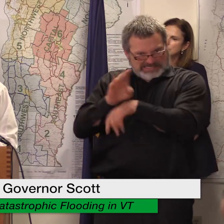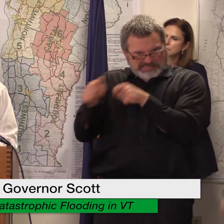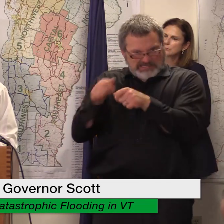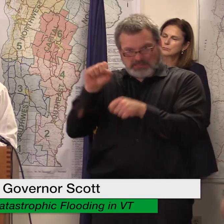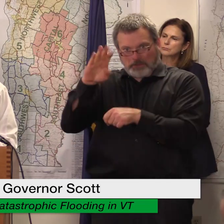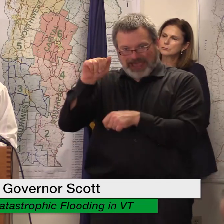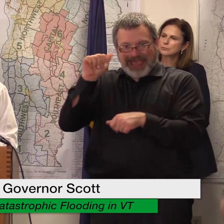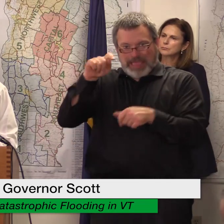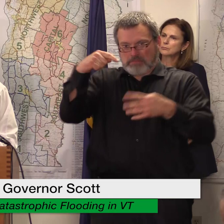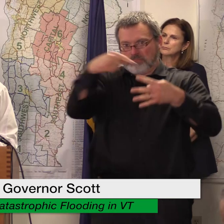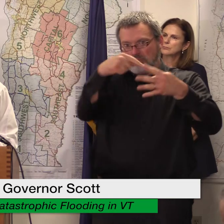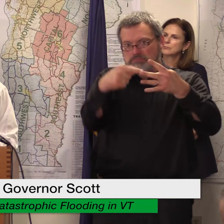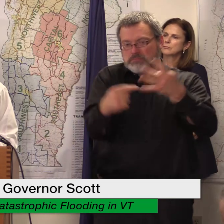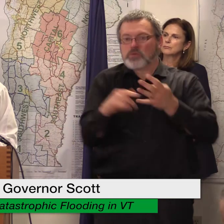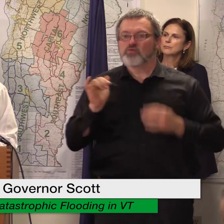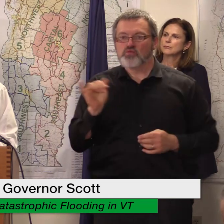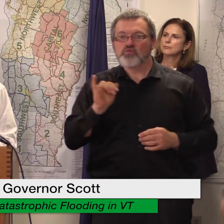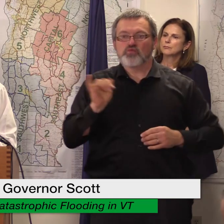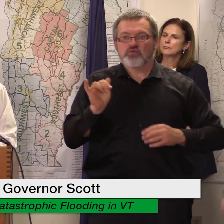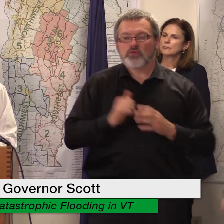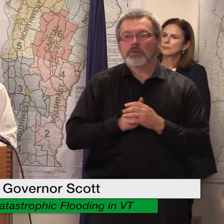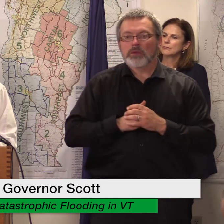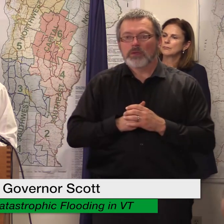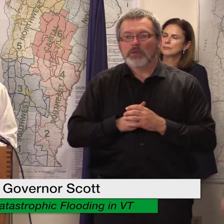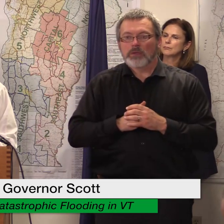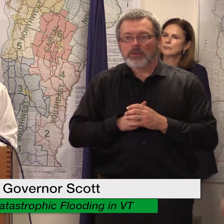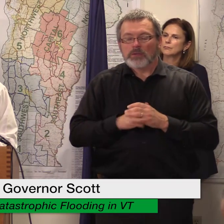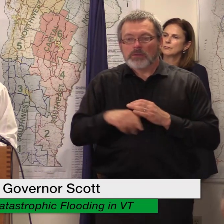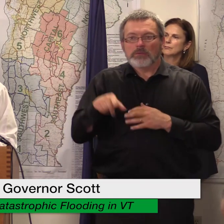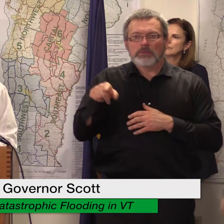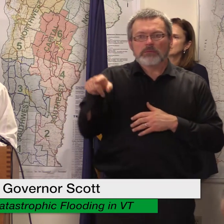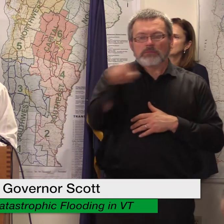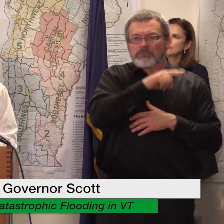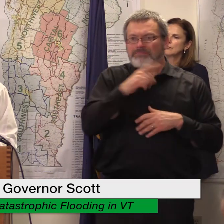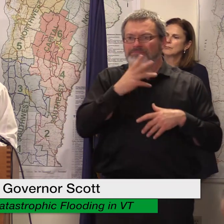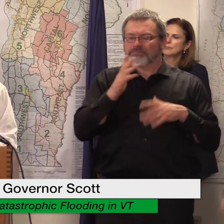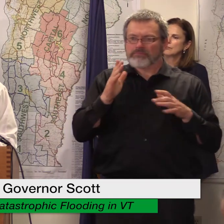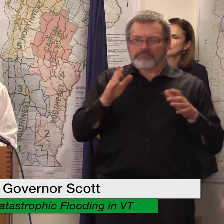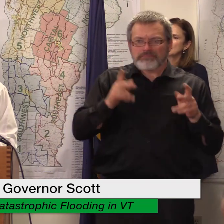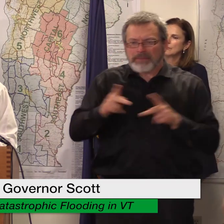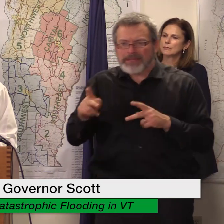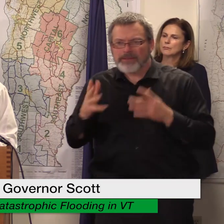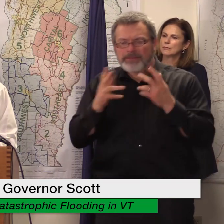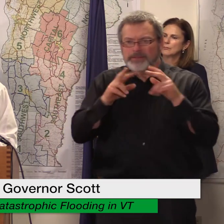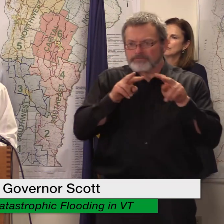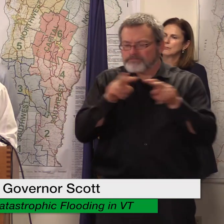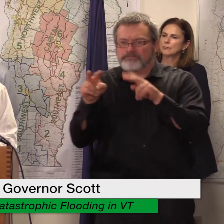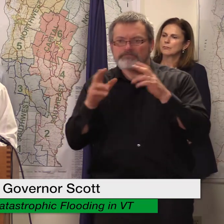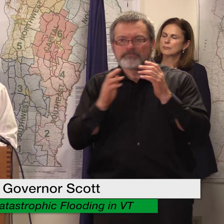personnel to help you take a look at how you may be able to mitigate your home from future disasters